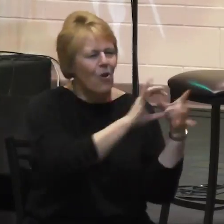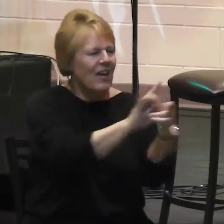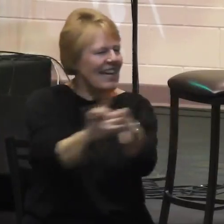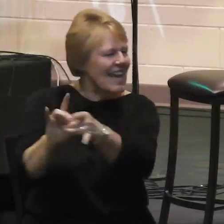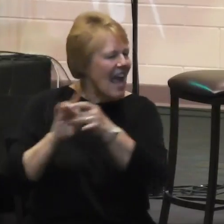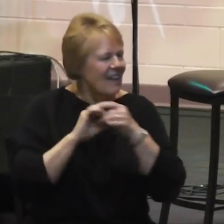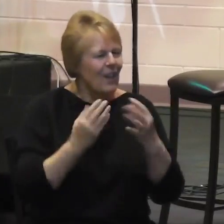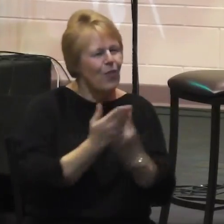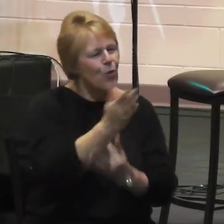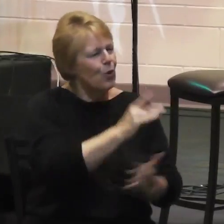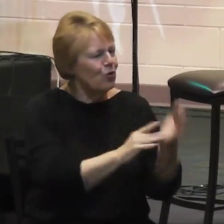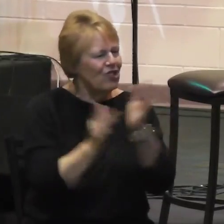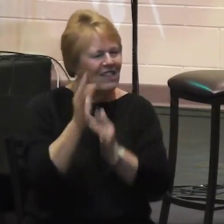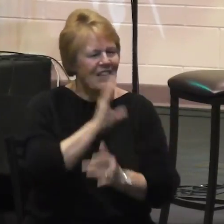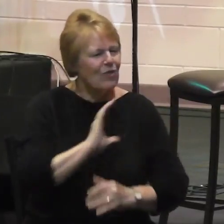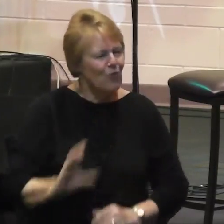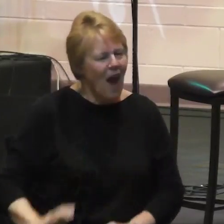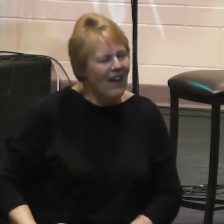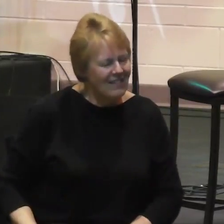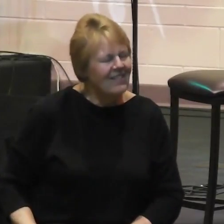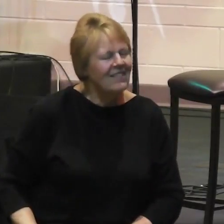through Jesus Christ.